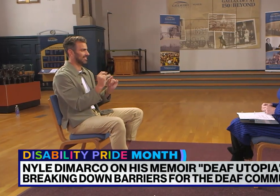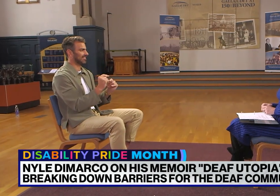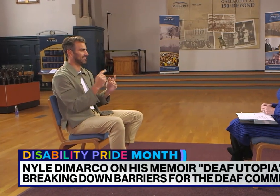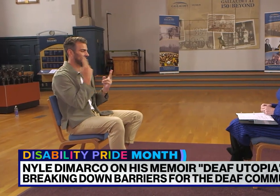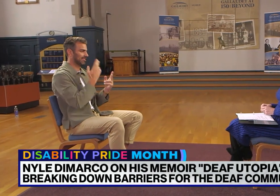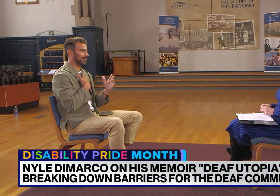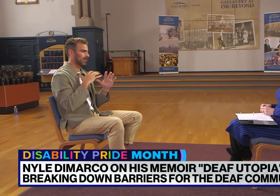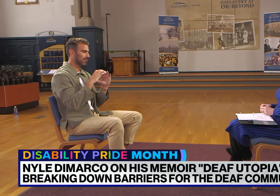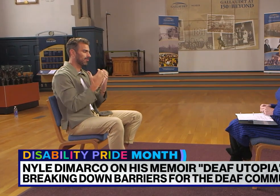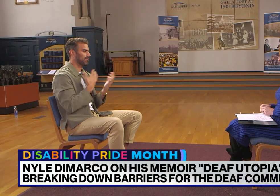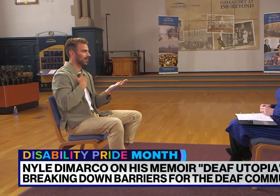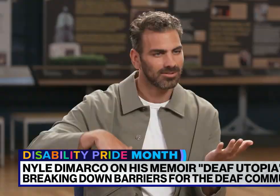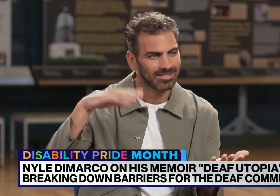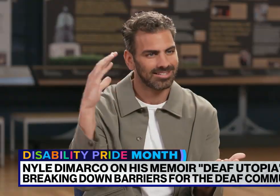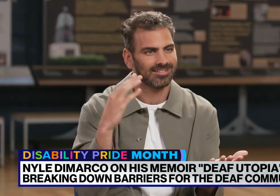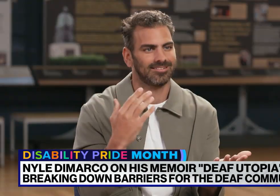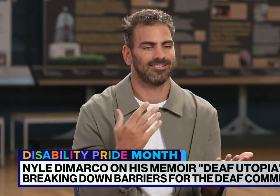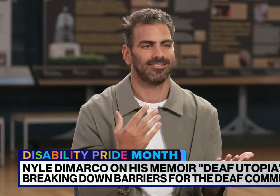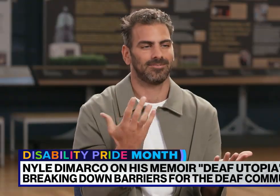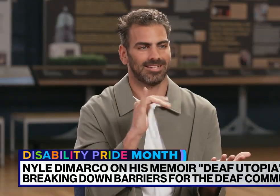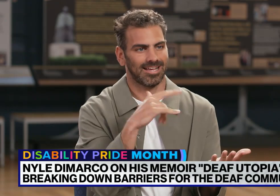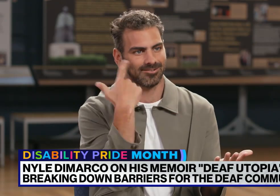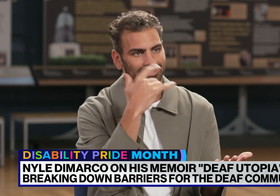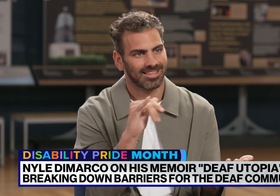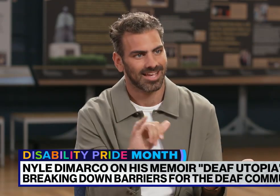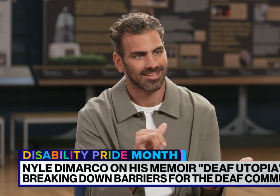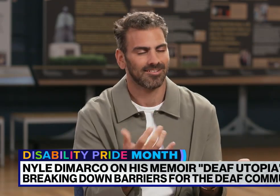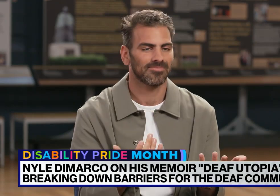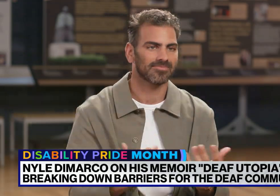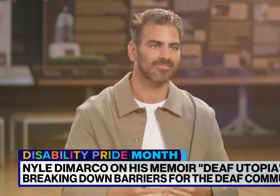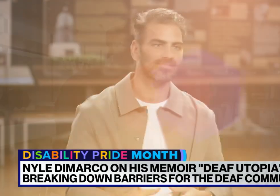little bit more insight to those people and that they see that my upbringing...